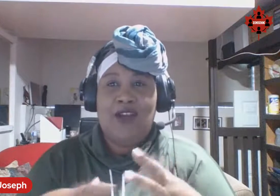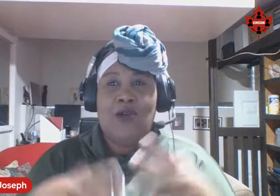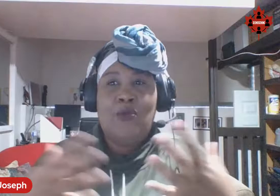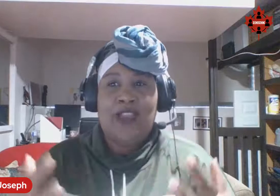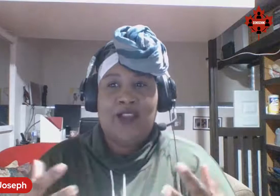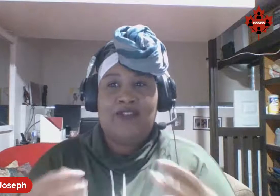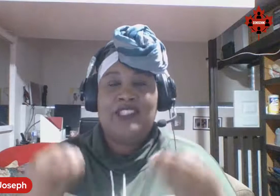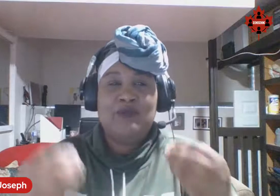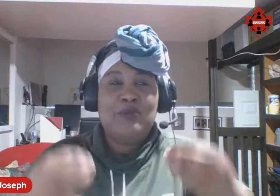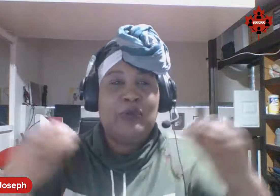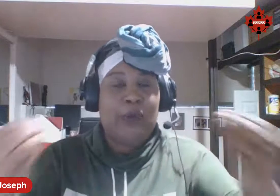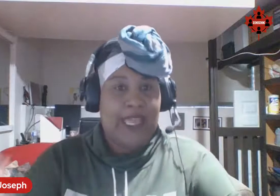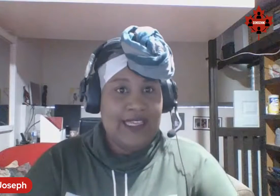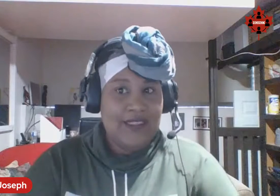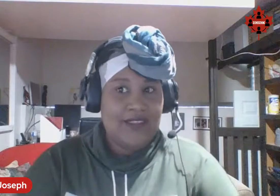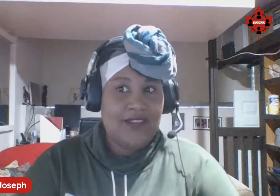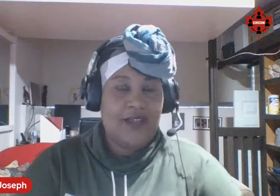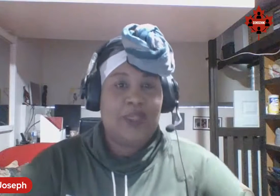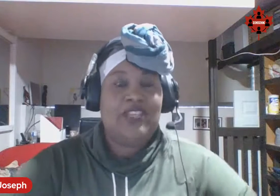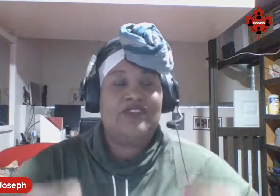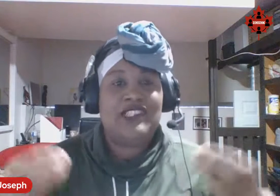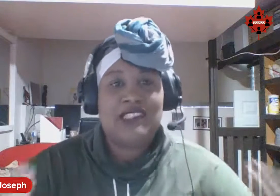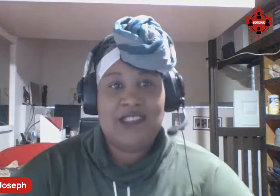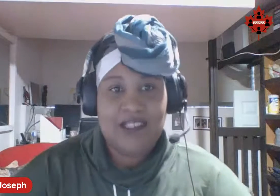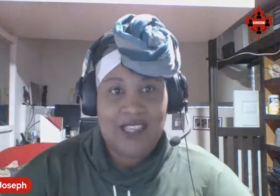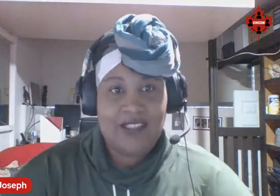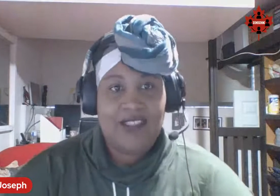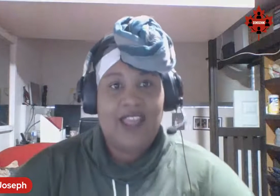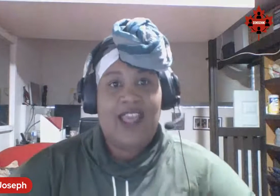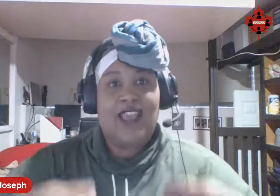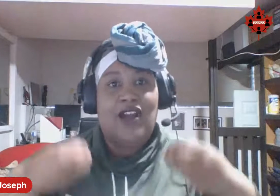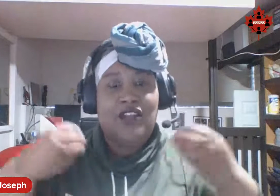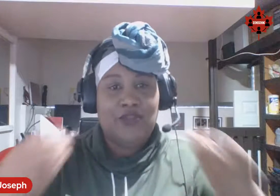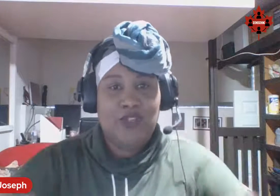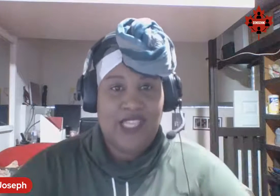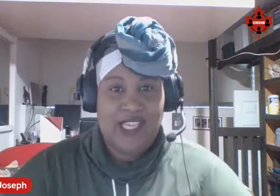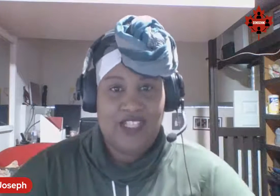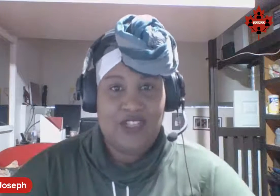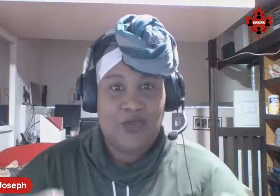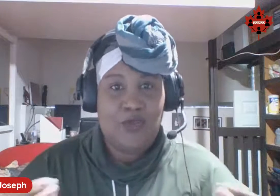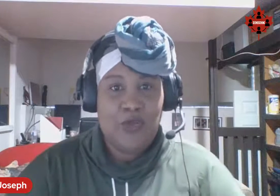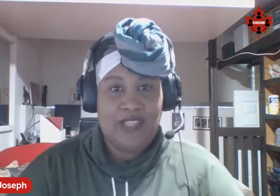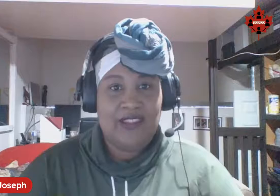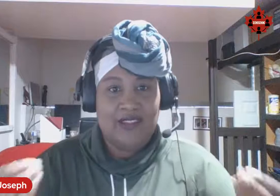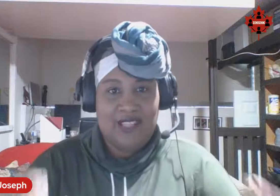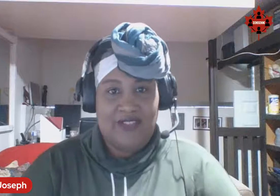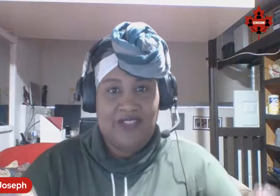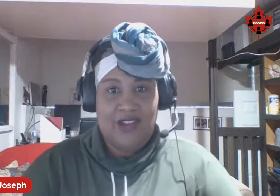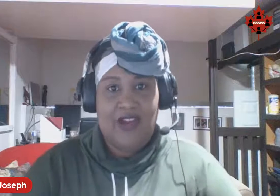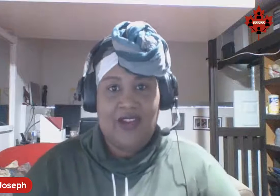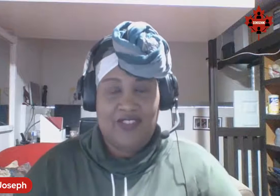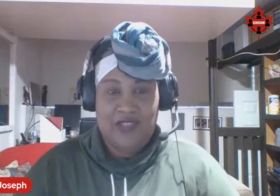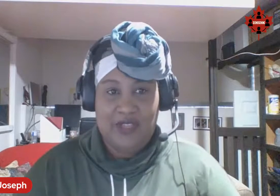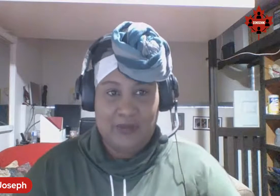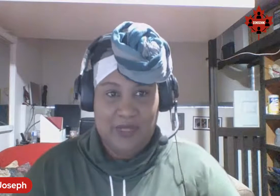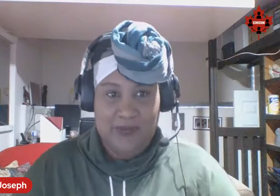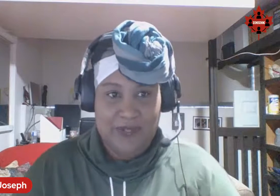aware of simple ways that we can facilitate our communication with Deaf and hard-of-hearing people.